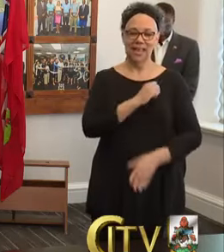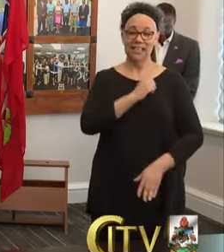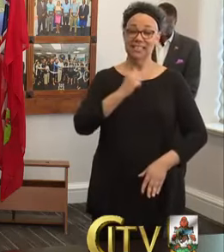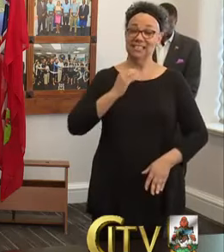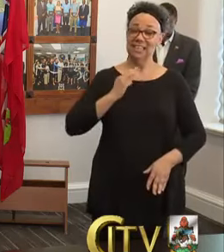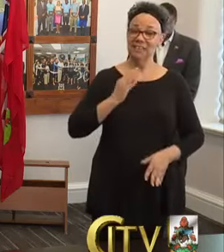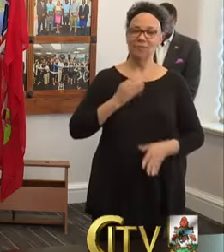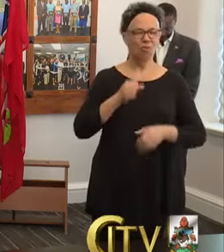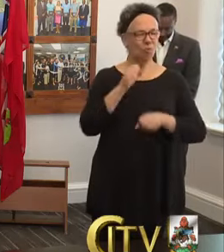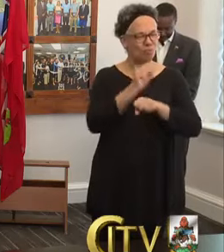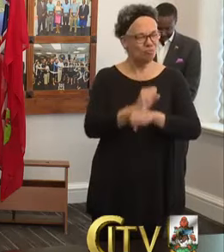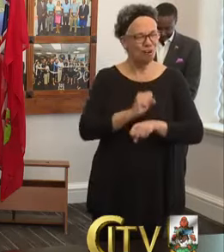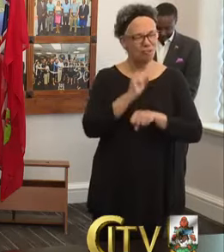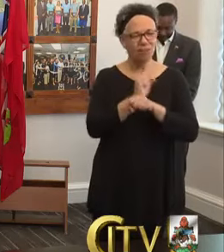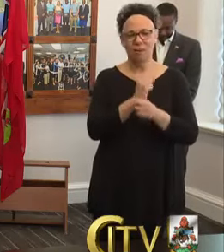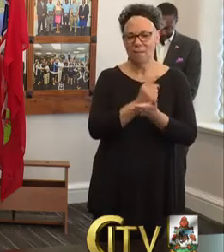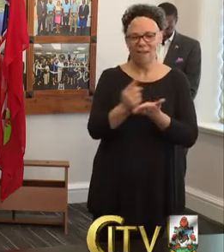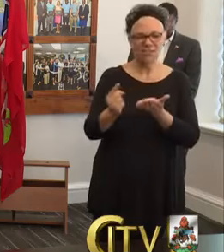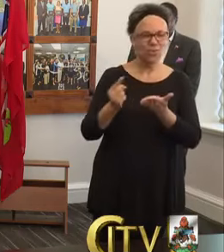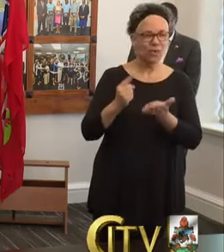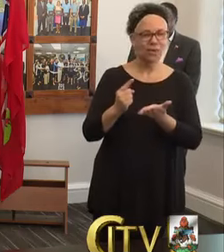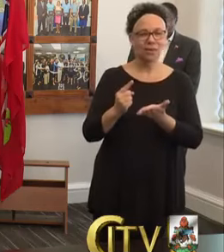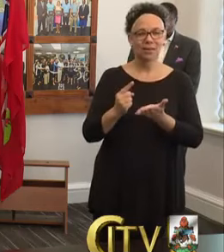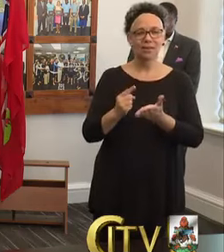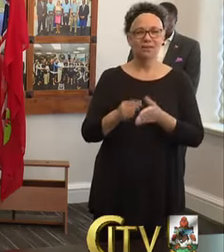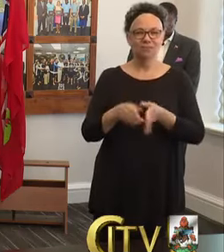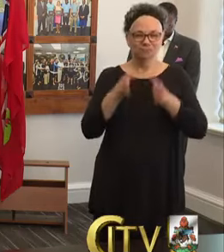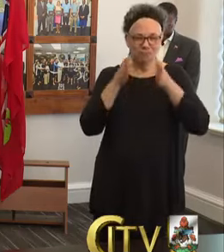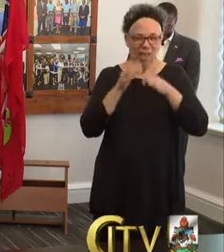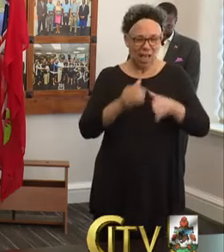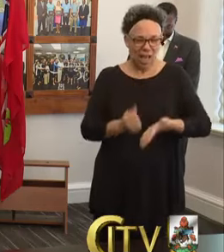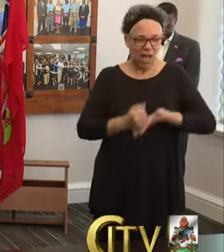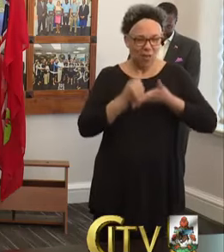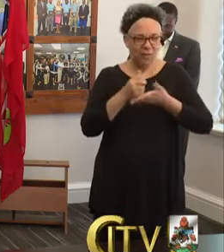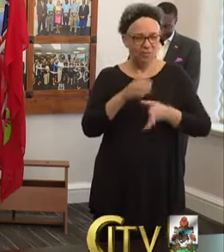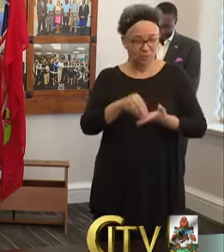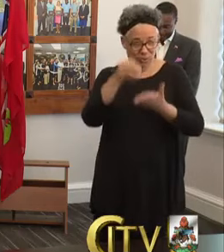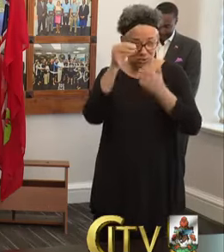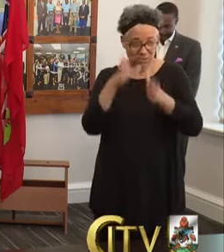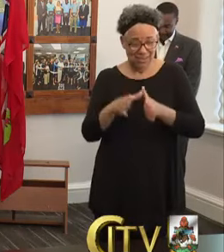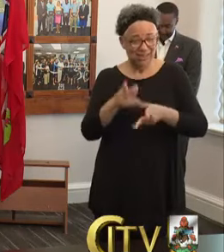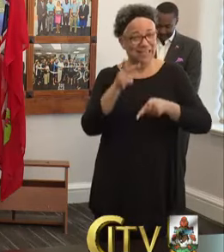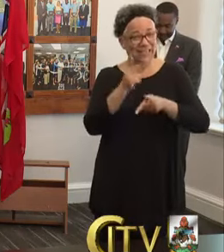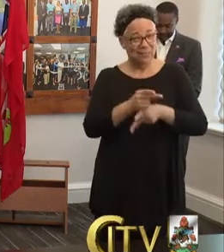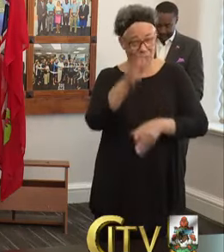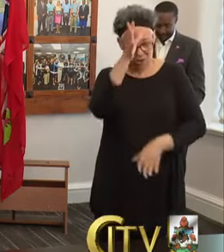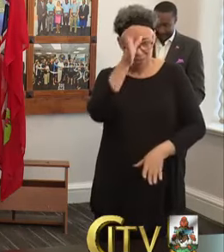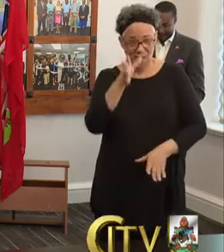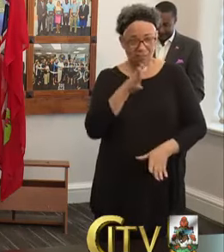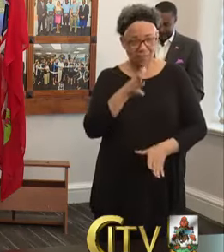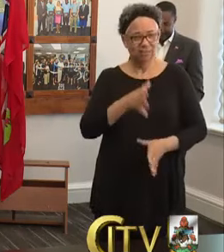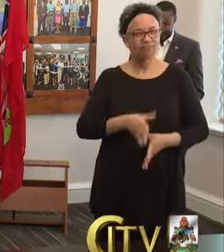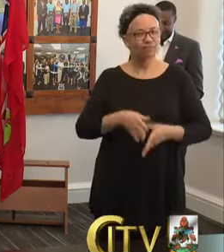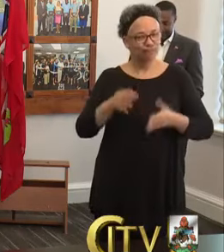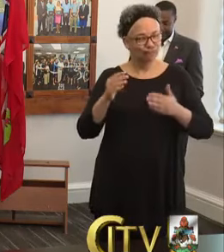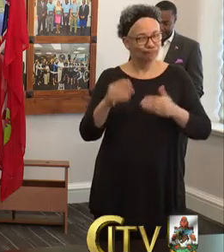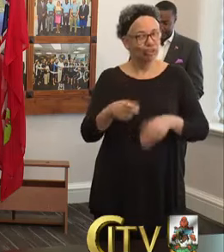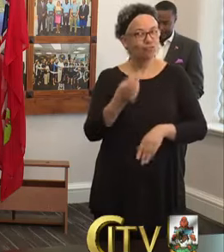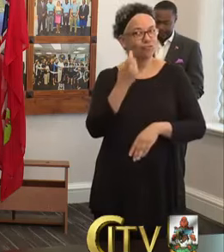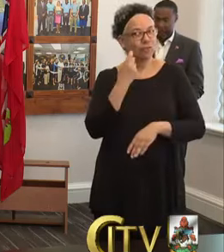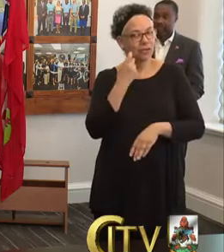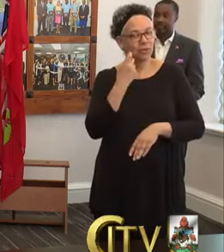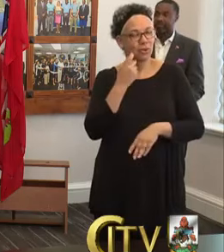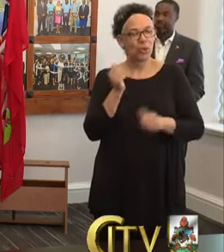put forward during the past week in engaging our students and keeping our parents updated as we navigate through this COVID-19 situation.